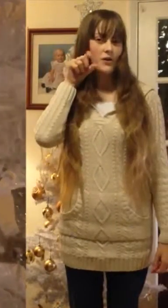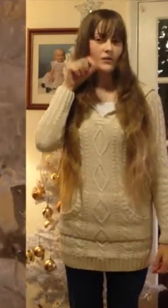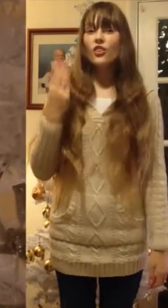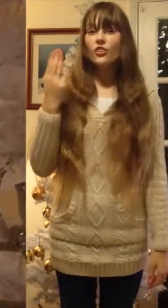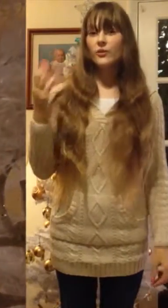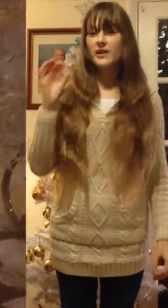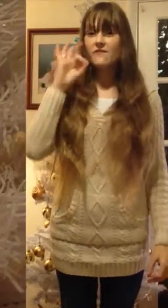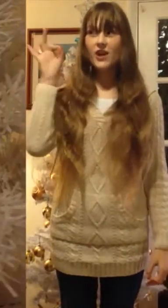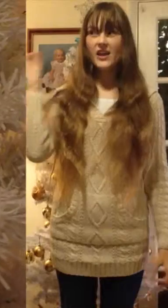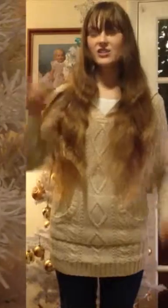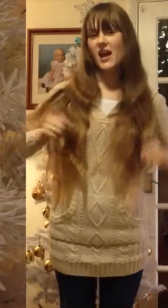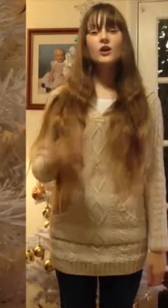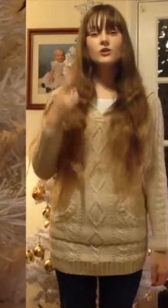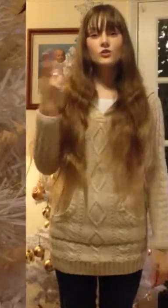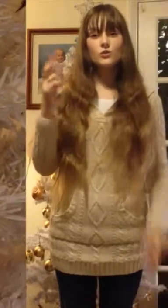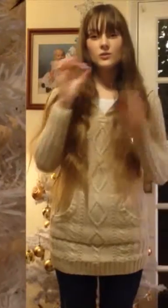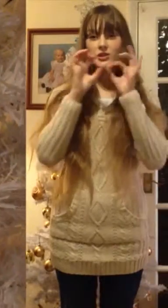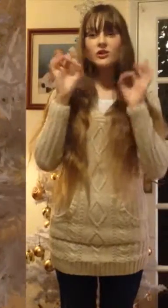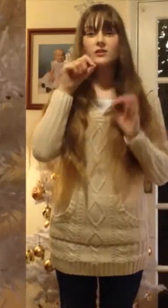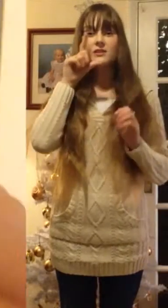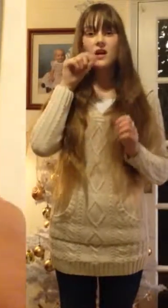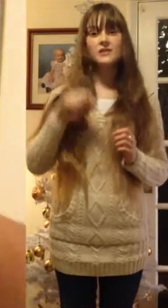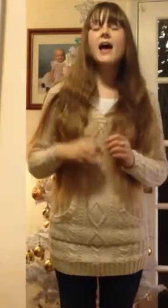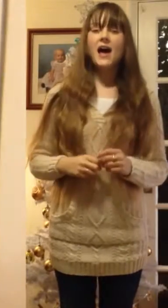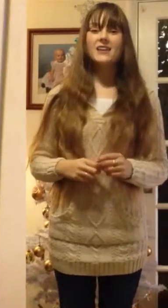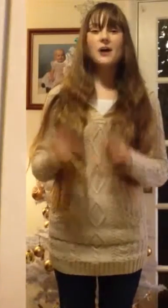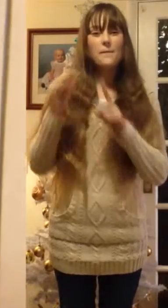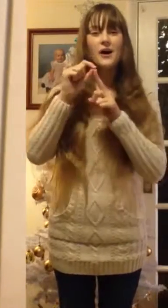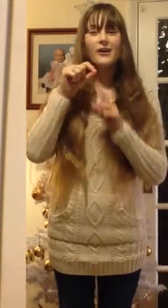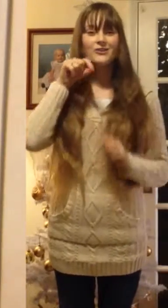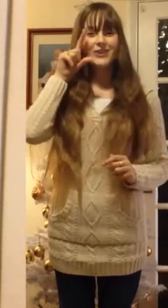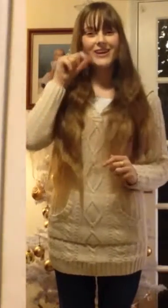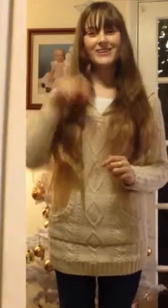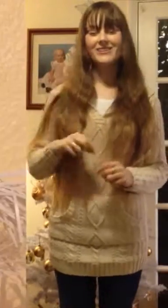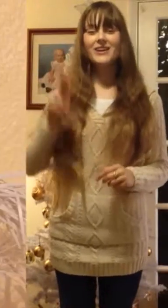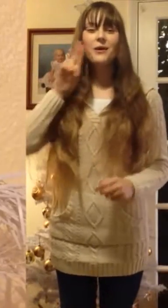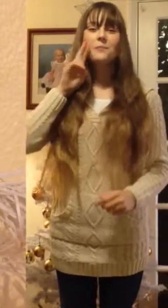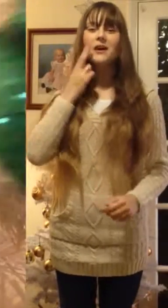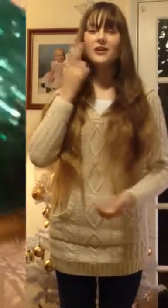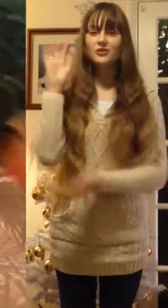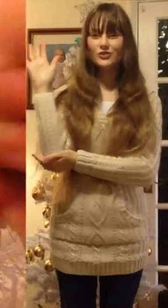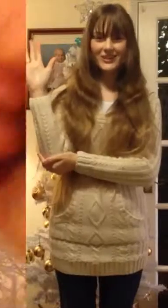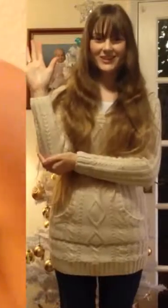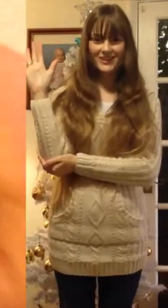birds, three French hens, two turtledoves and a partridge in a pear tree.